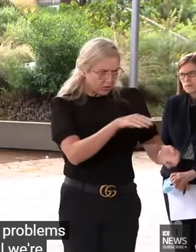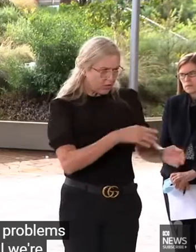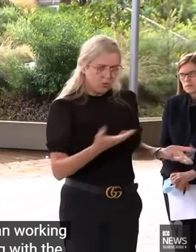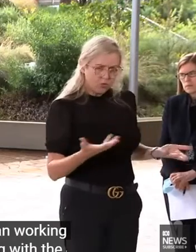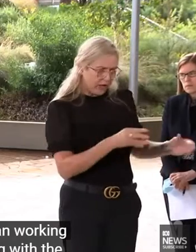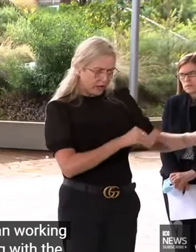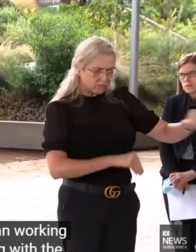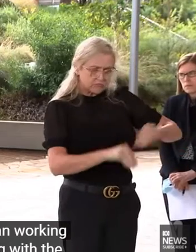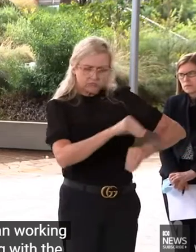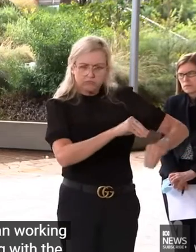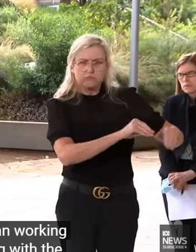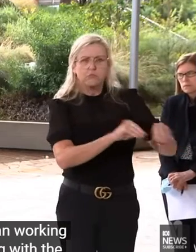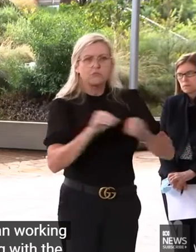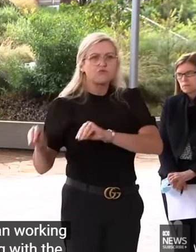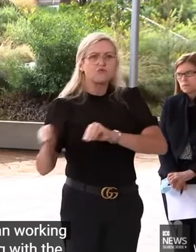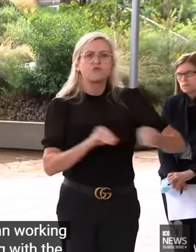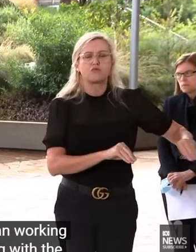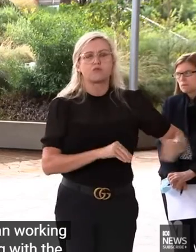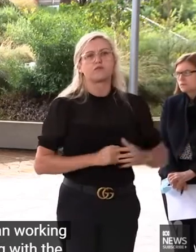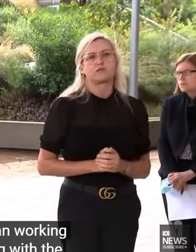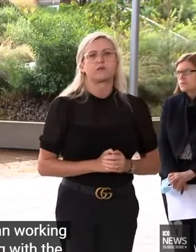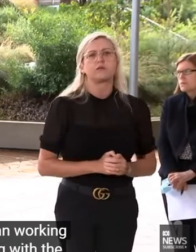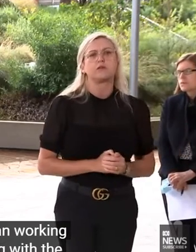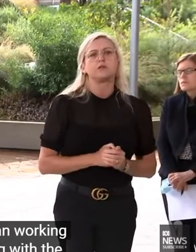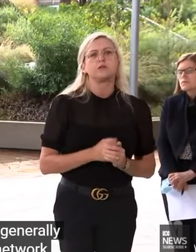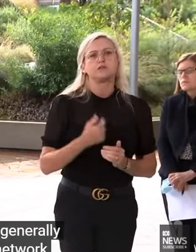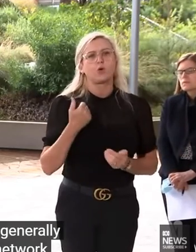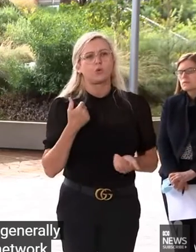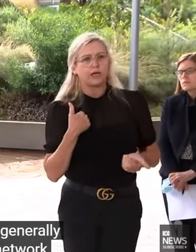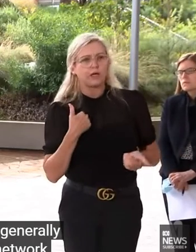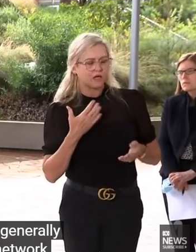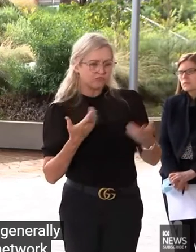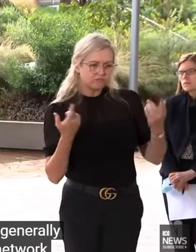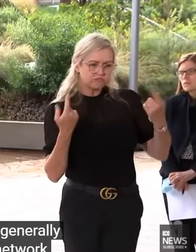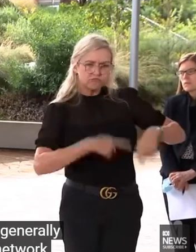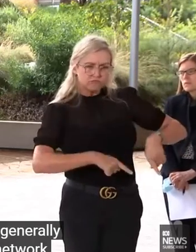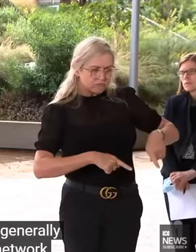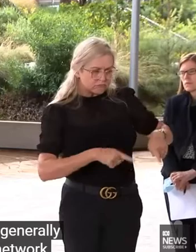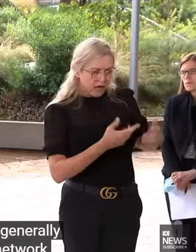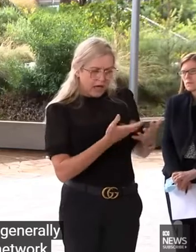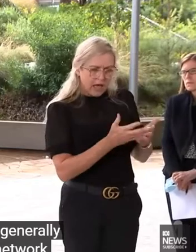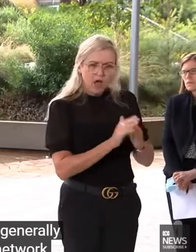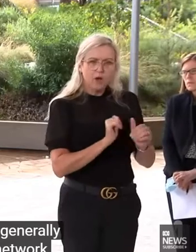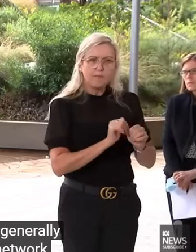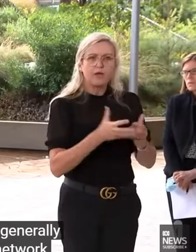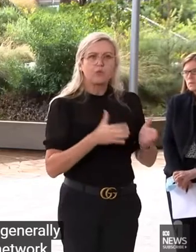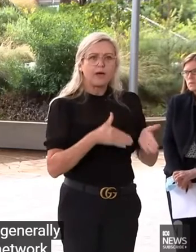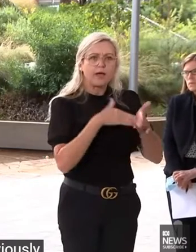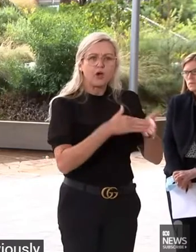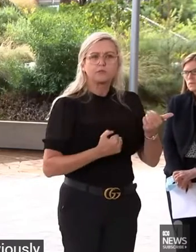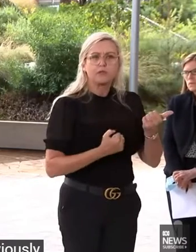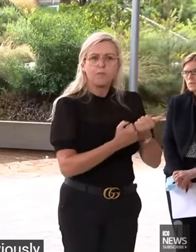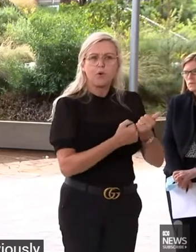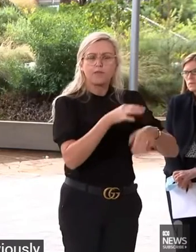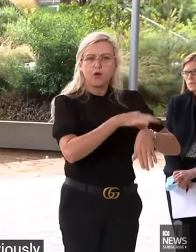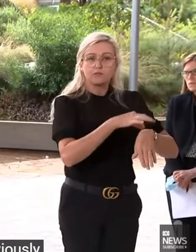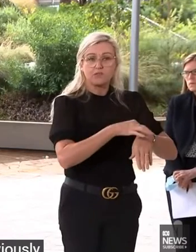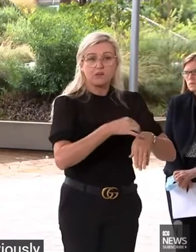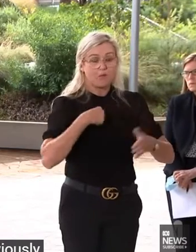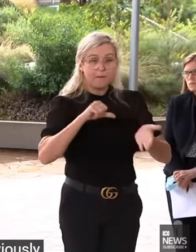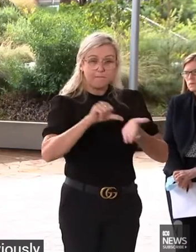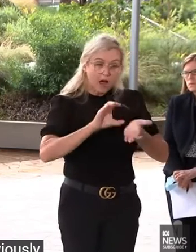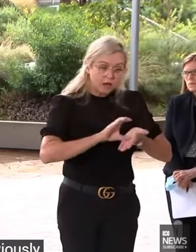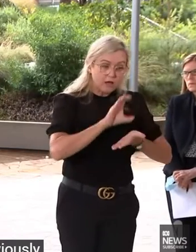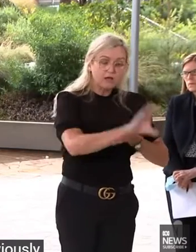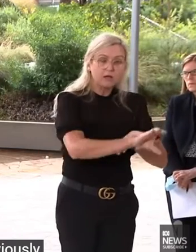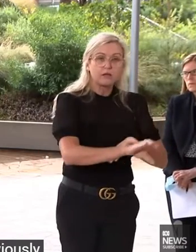and midwives generally, working within the network, putting a lot of obviously money into additional nurses. And we'll continue to do that. And